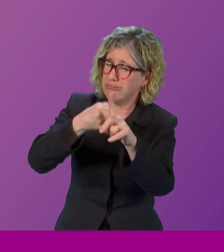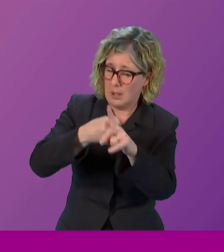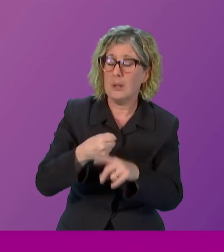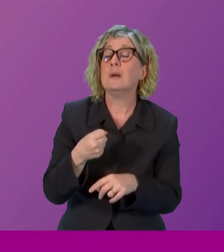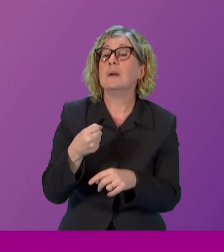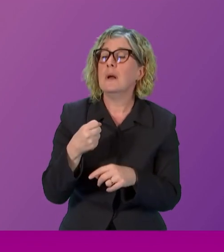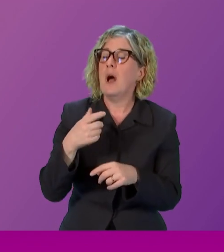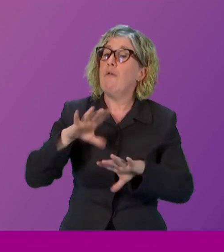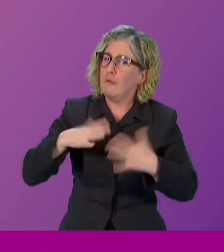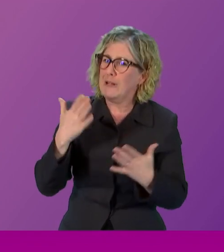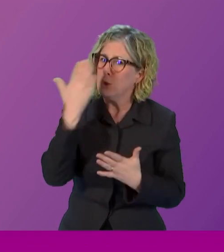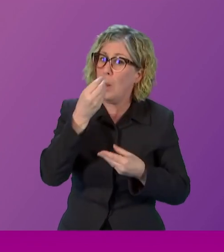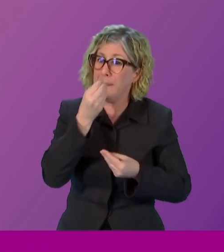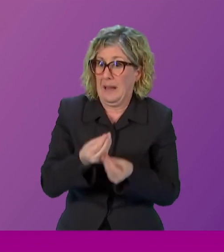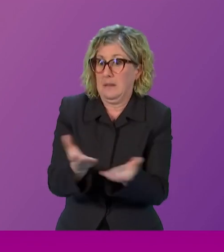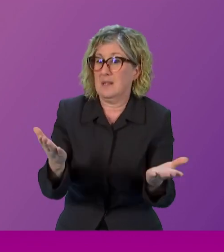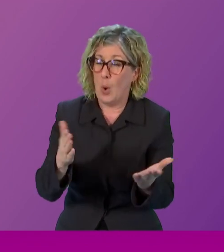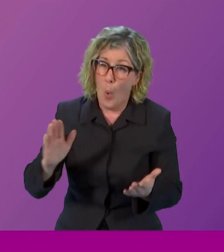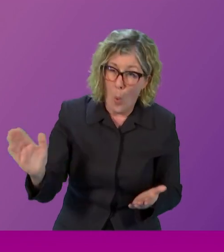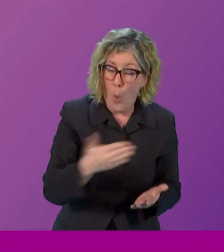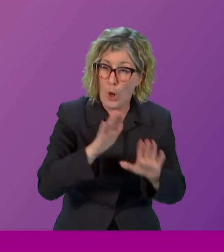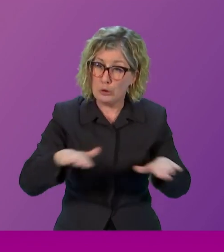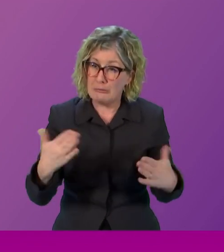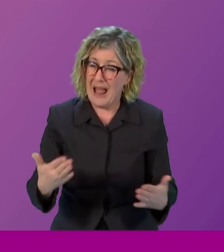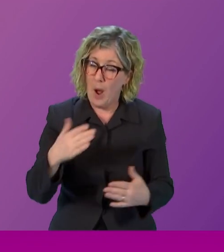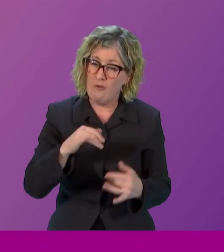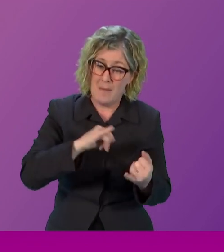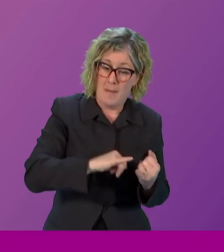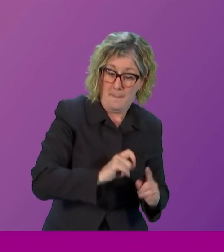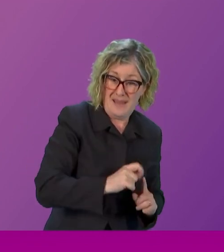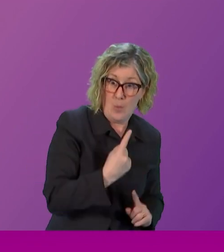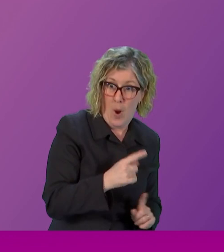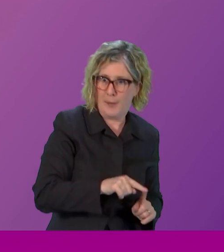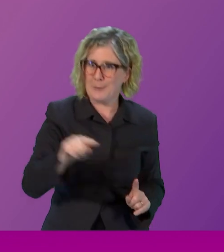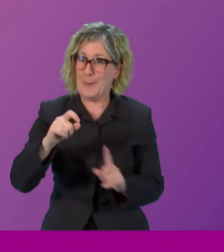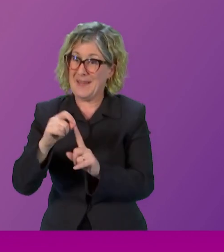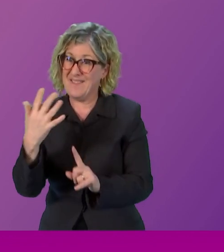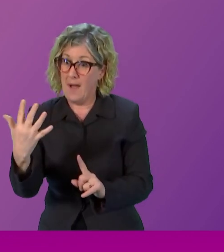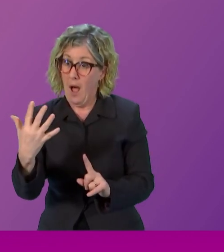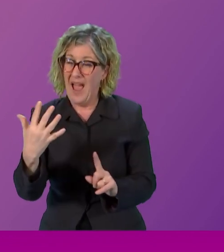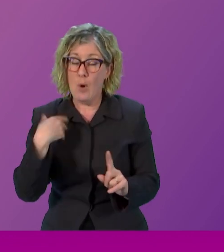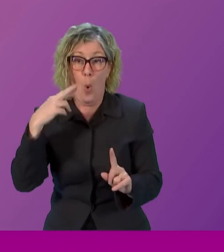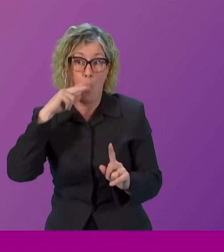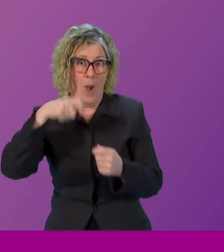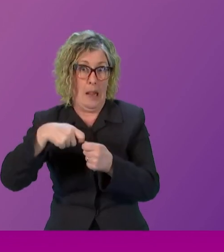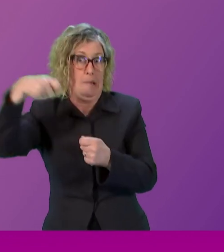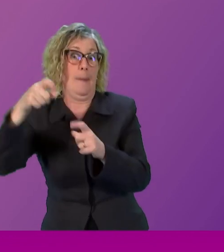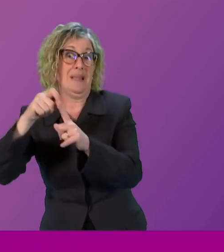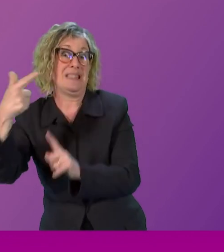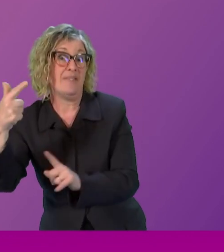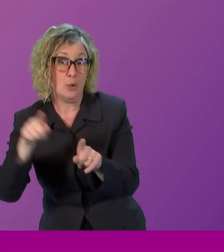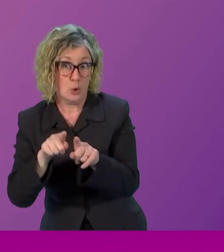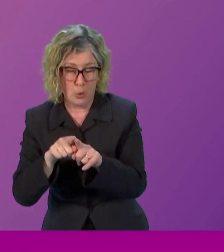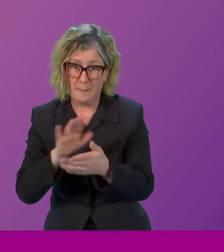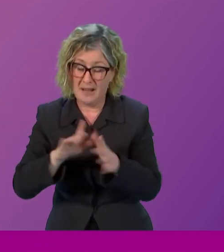to all children in primaries one to five we're working to extend that right up to primary seven we've prioritised support for families